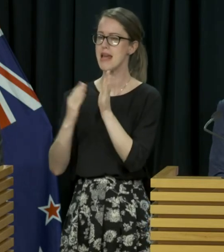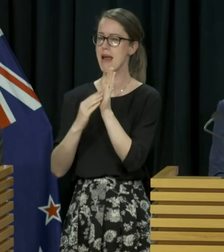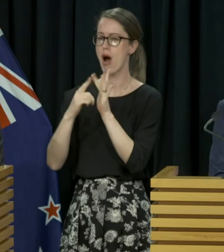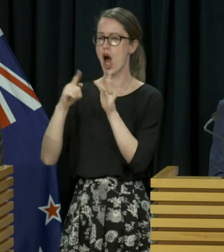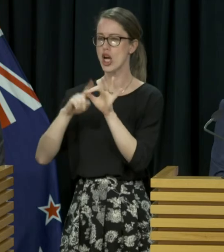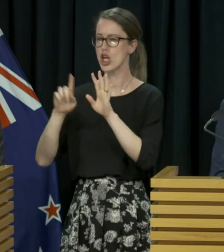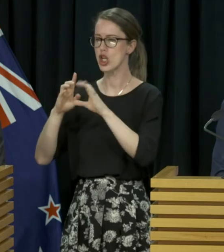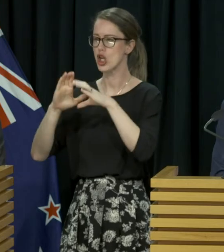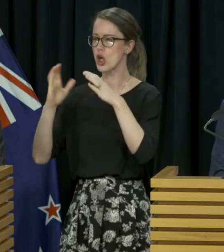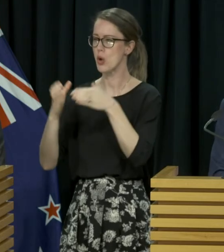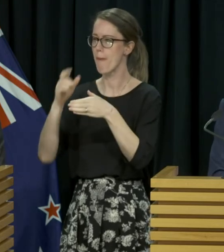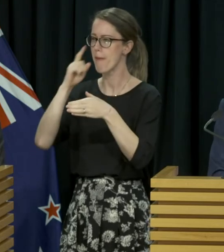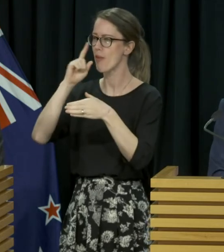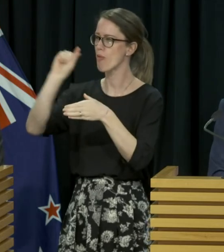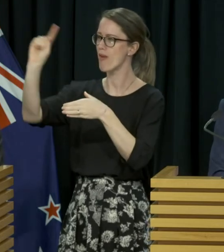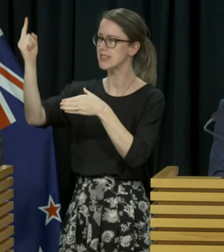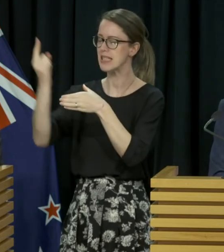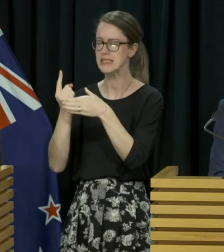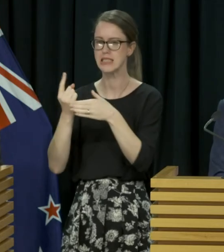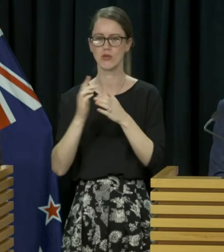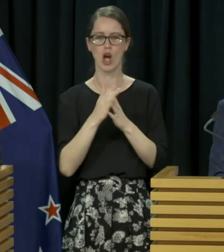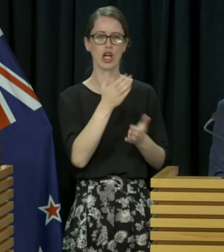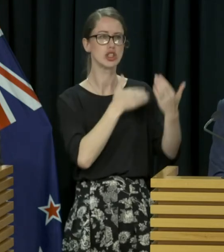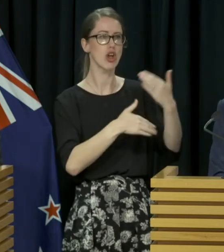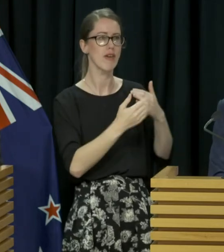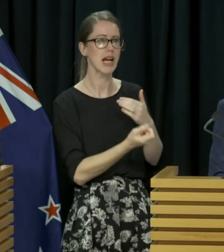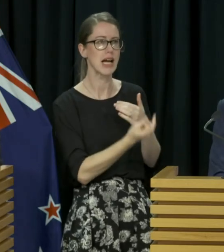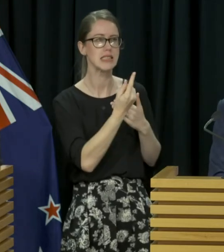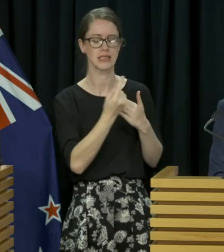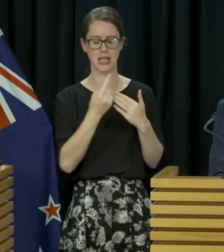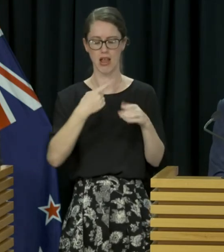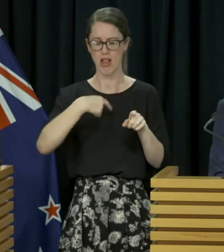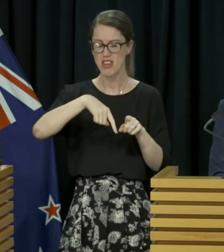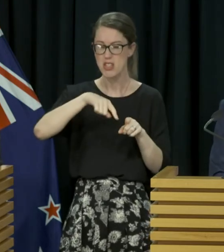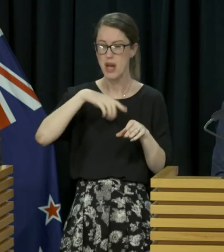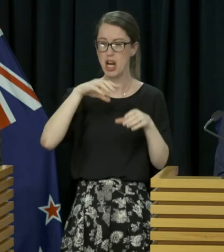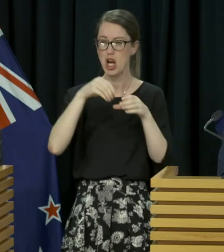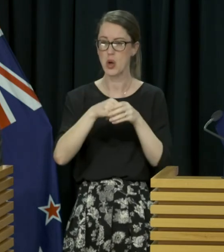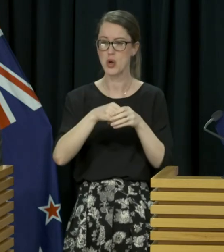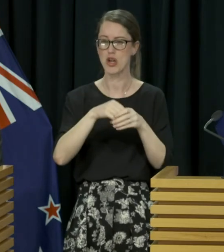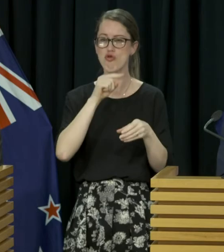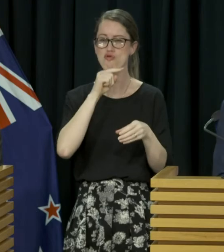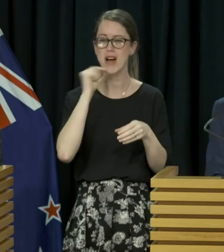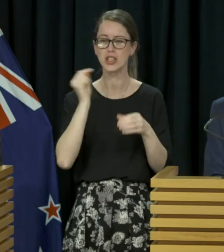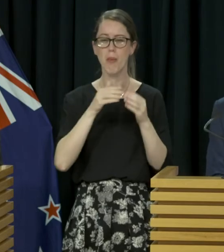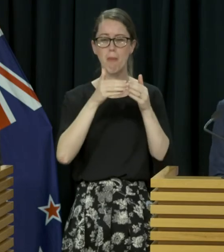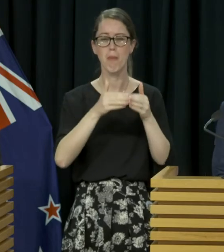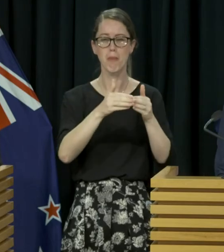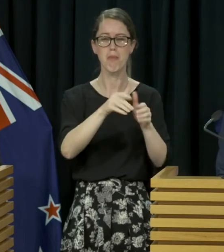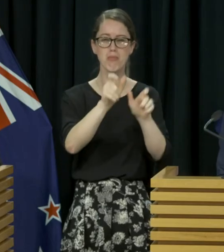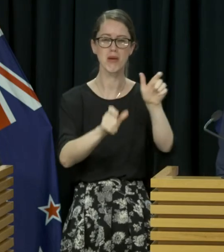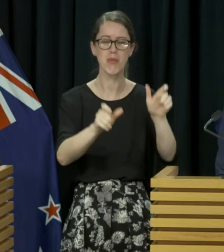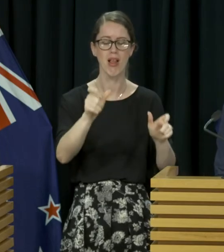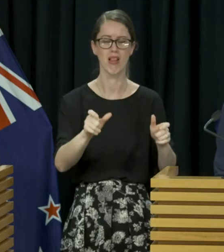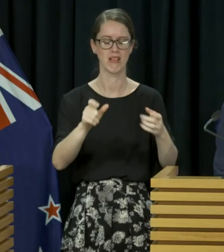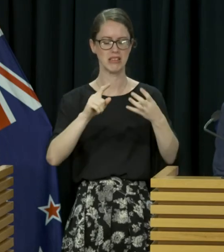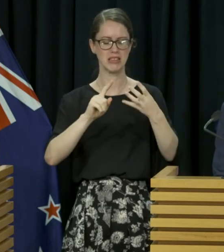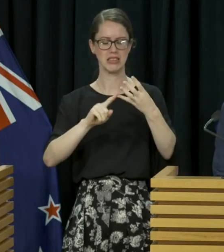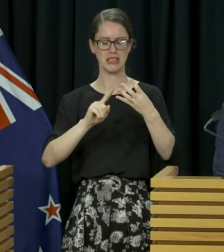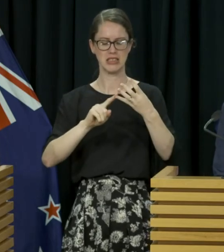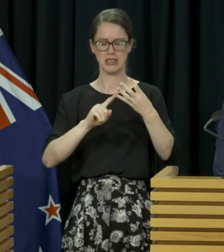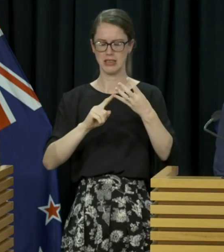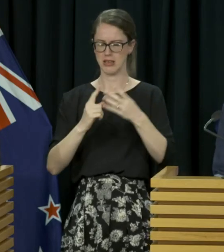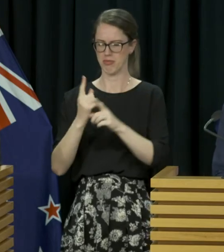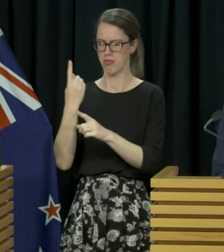Zealanders who are returning from overseas. This week's cases include Russian fisheries workers. And we've seen the case